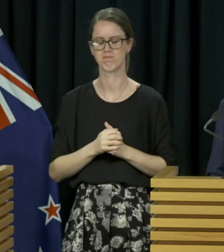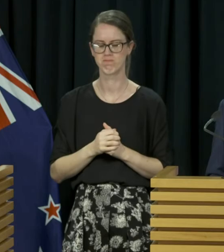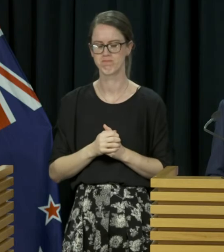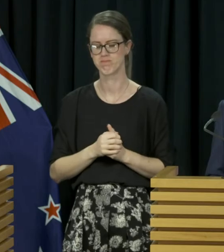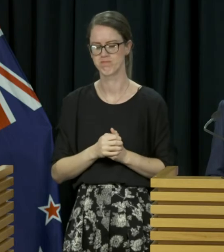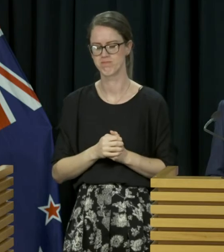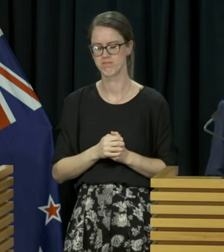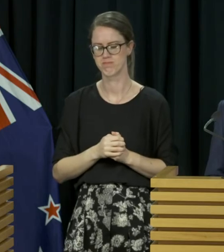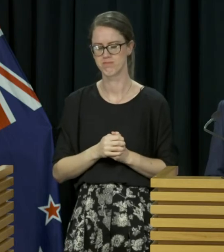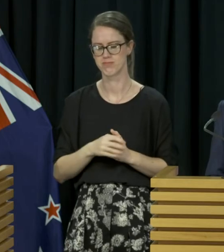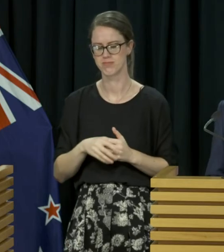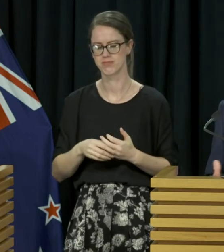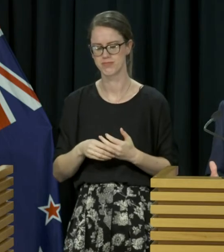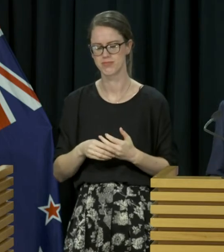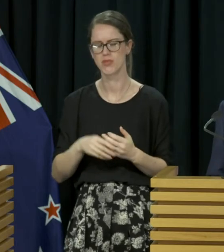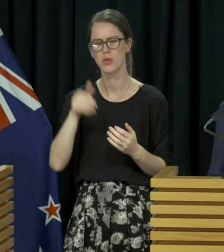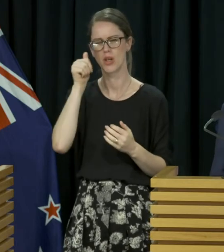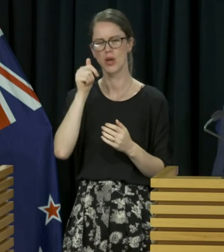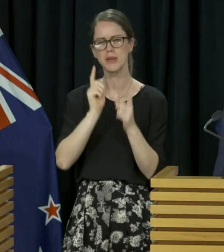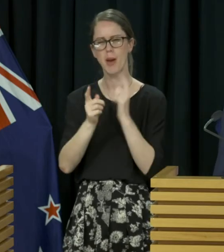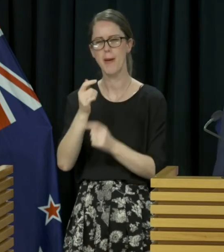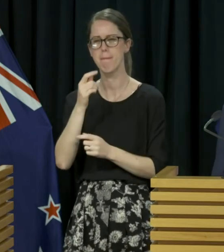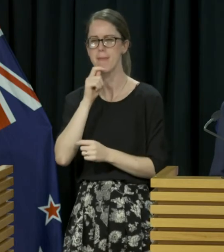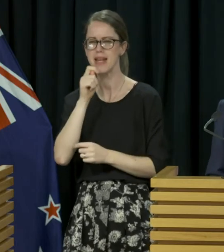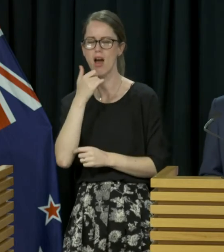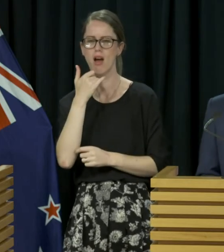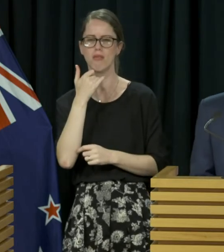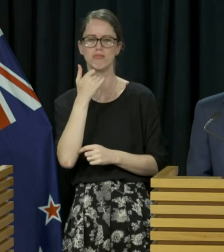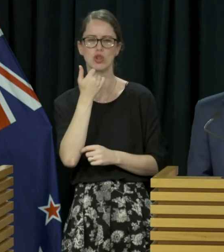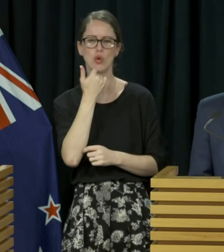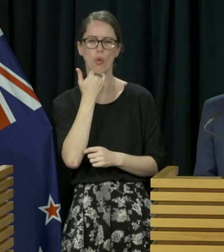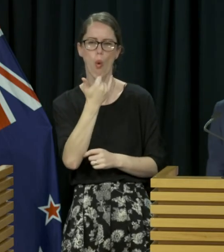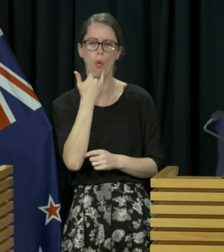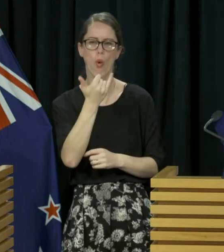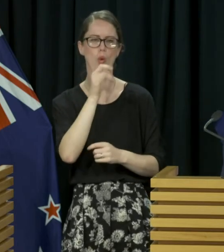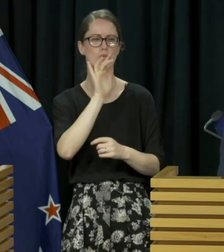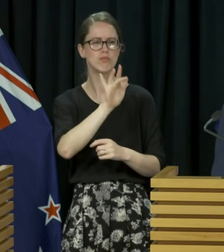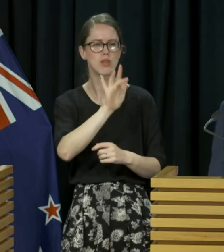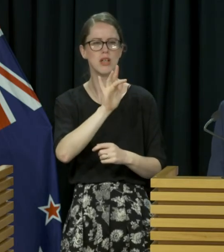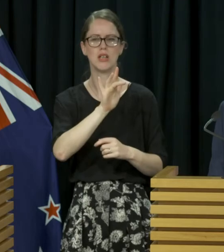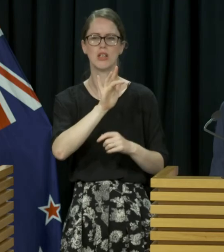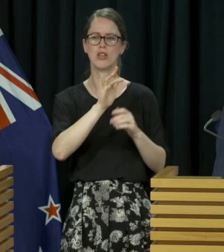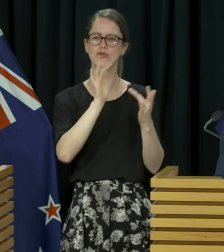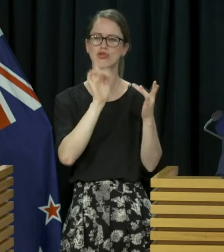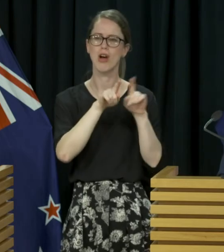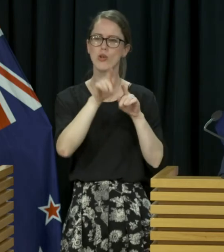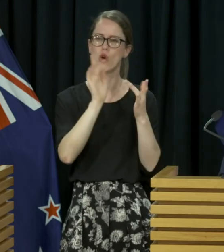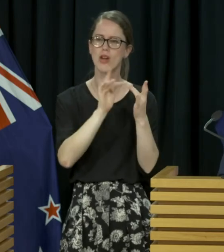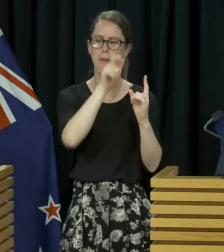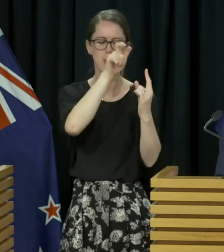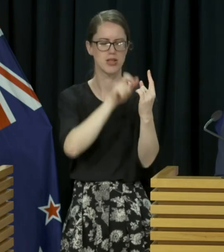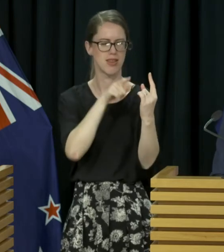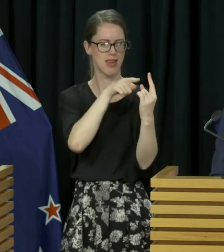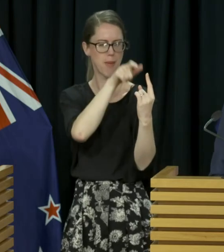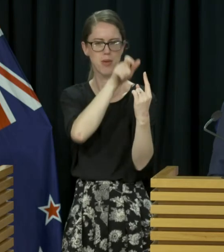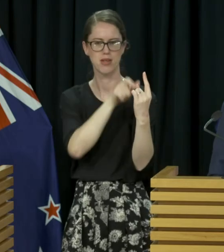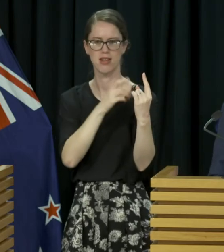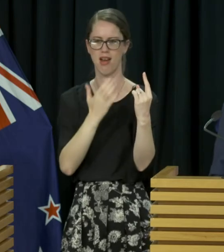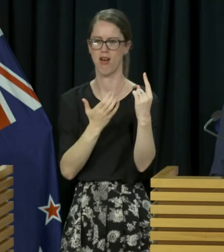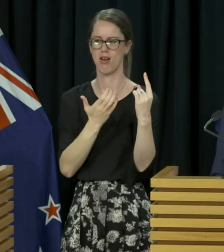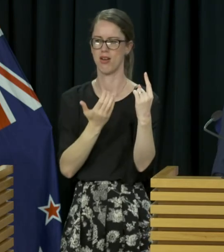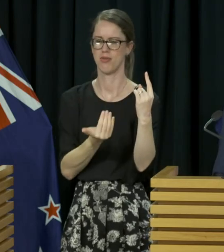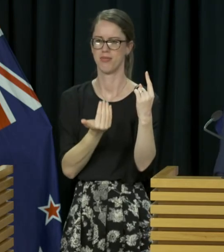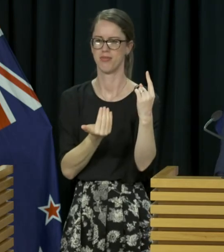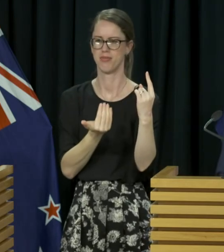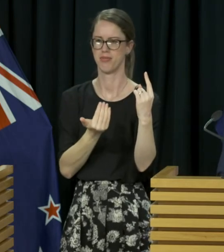we're also aware that media have been repeatedly contacting one of our cases and that person has now actually